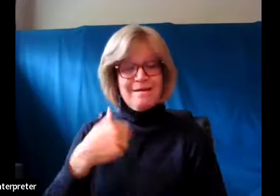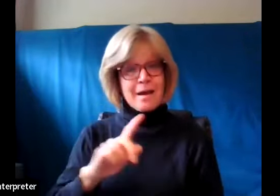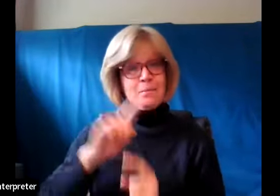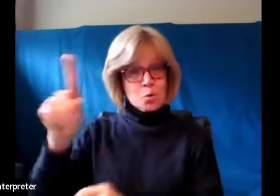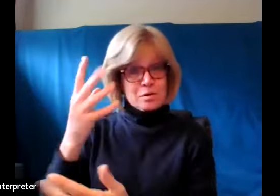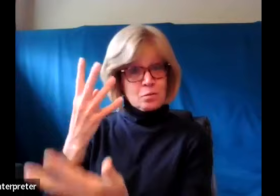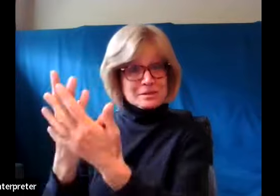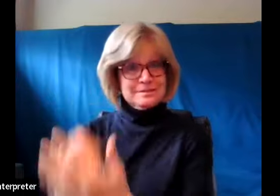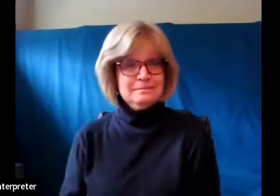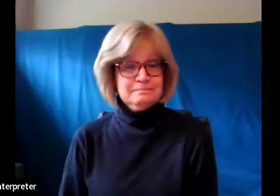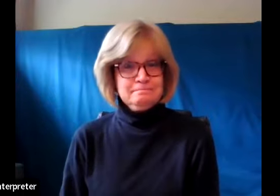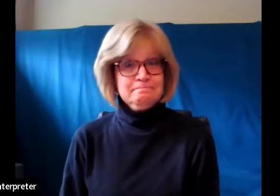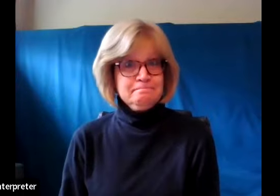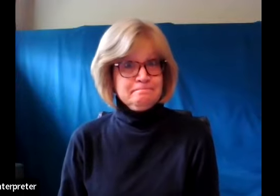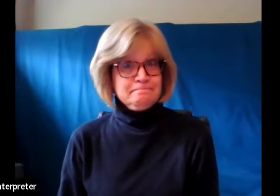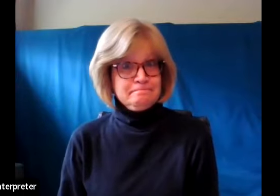is I'm going to go to prison.